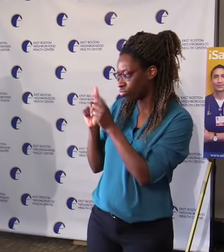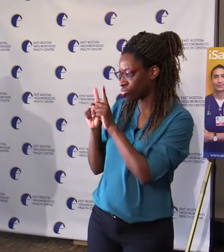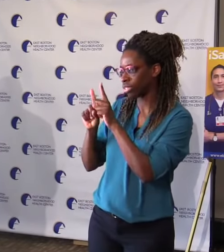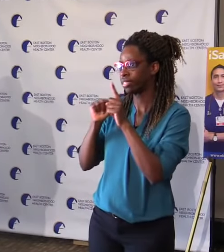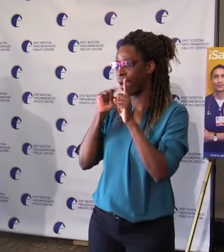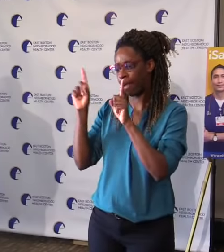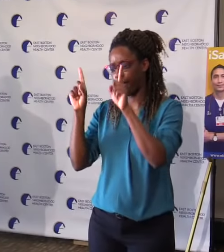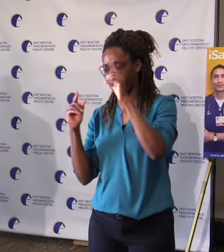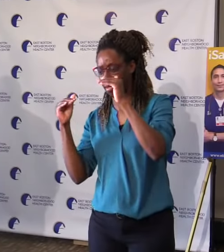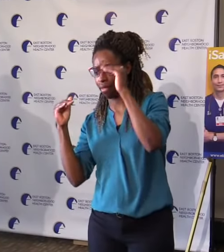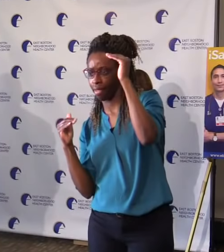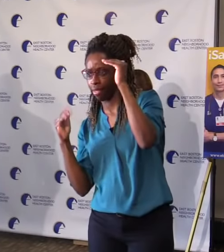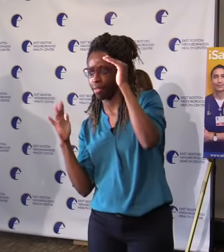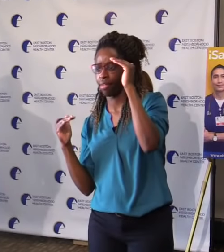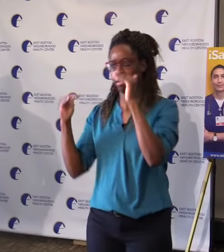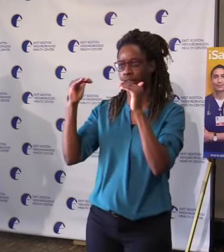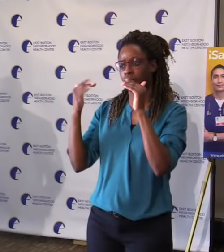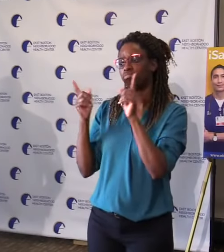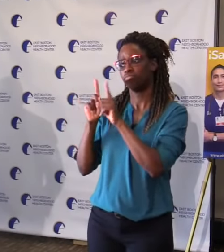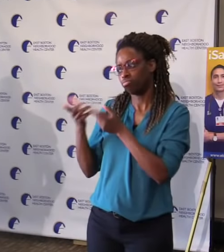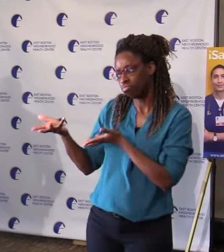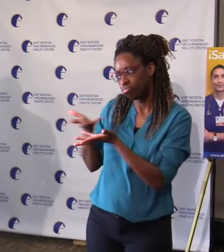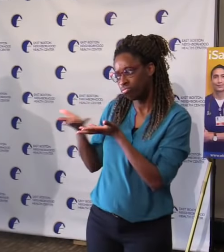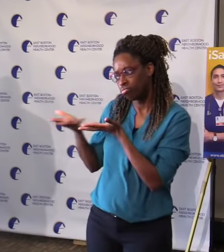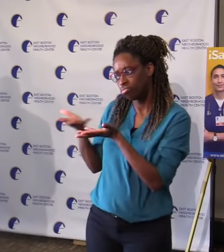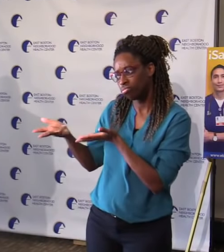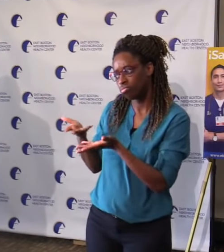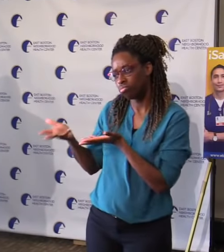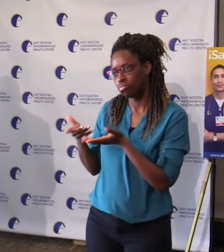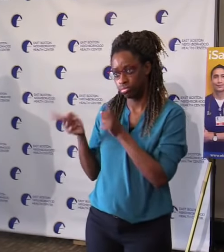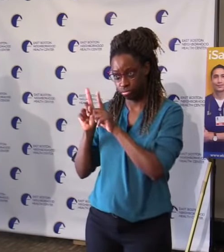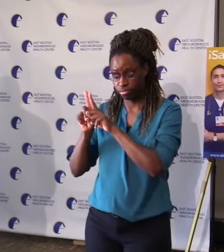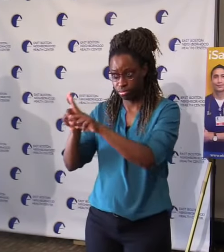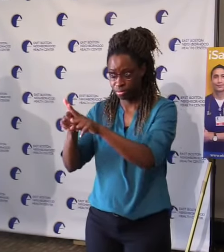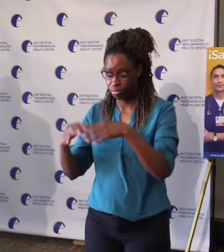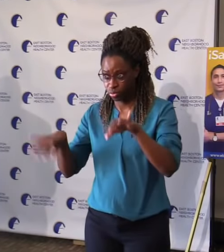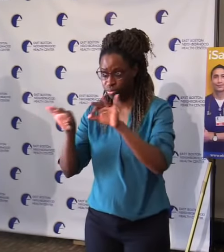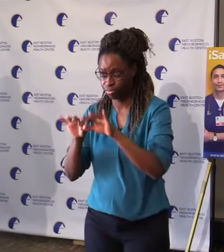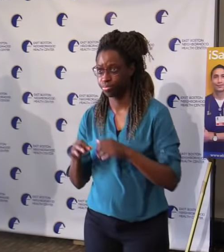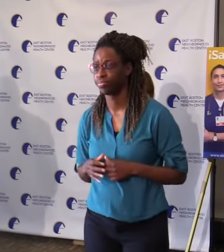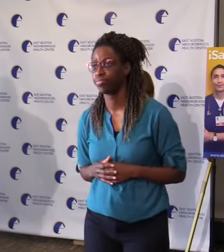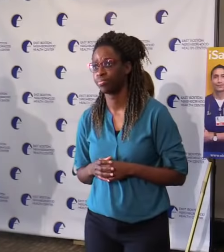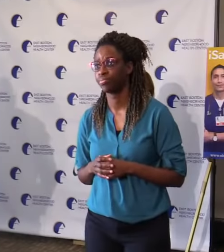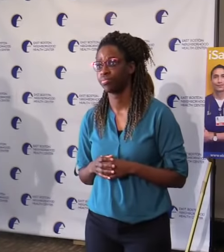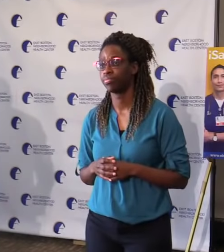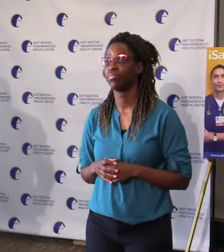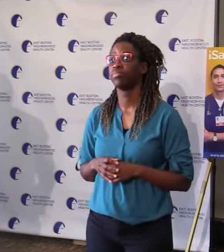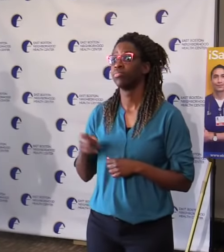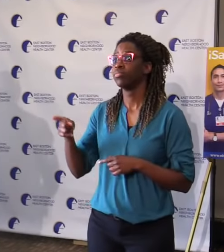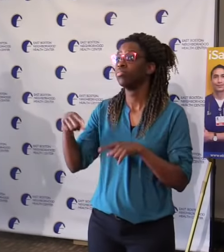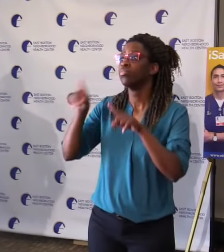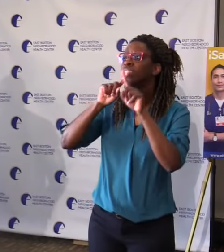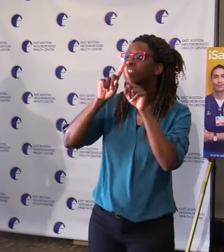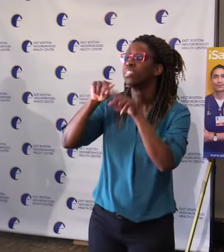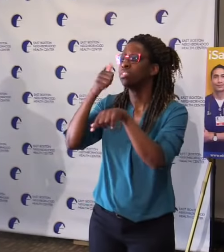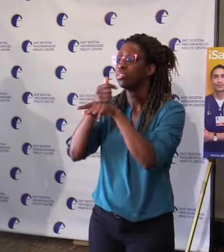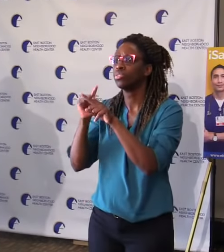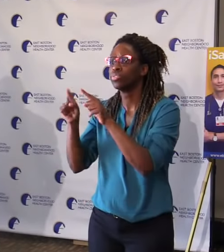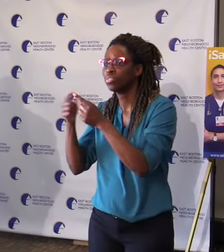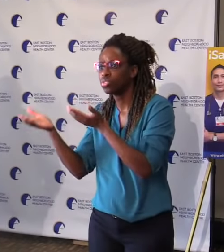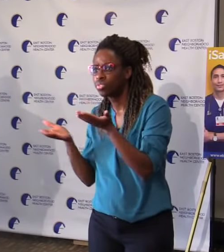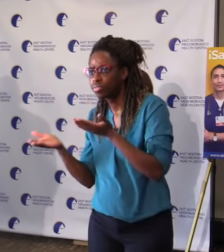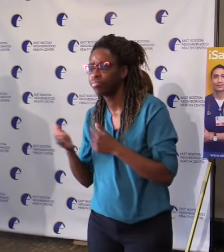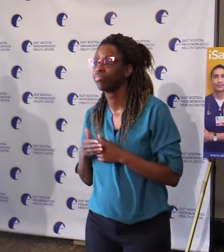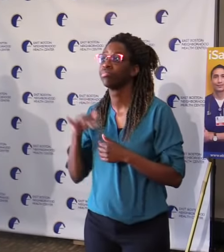That means hiring temporary staff, building out new call management systems, securing or repurposing mobile